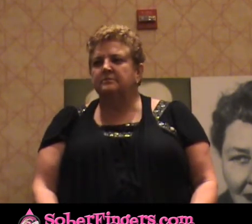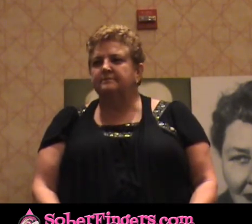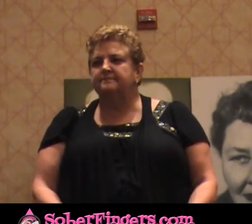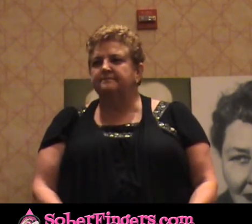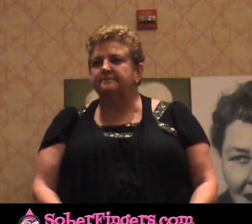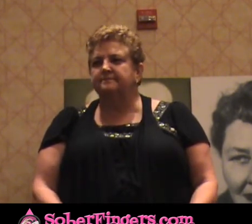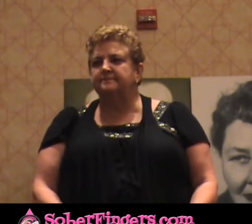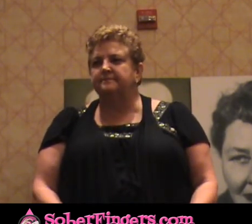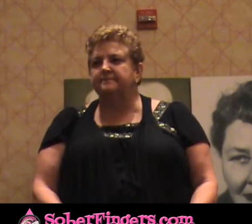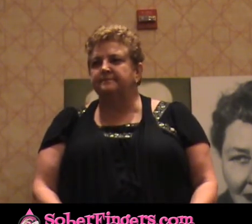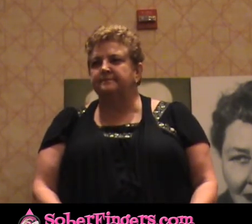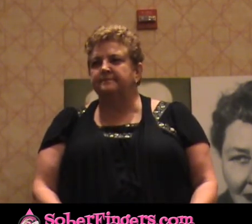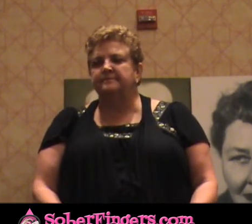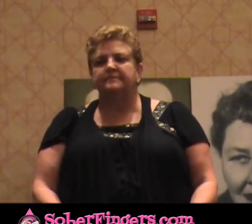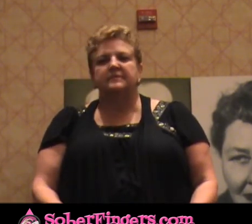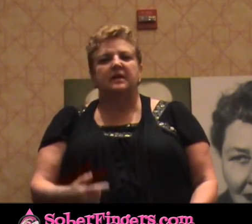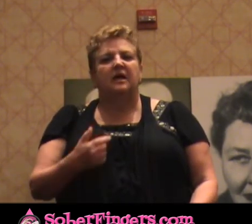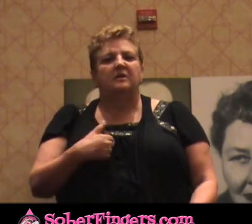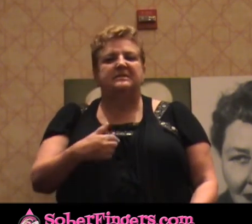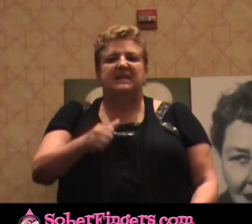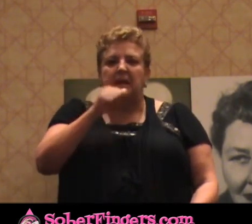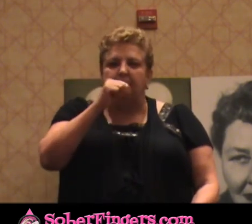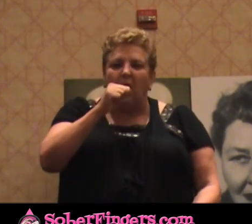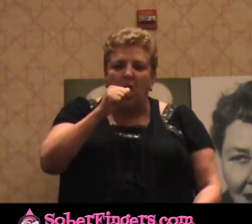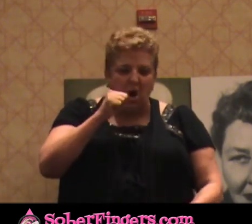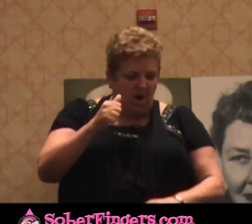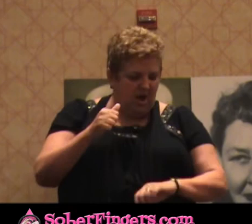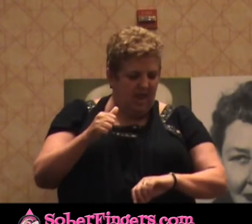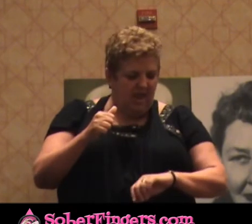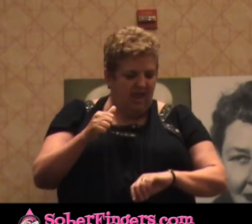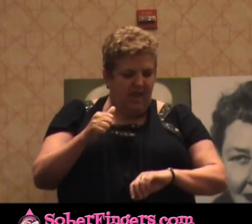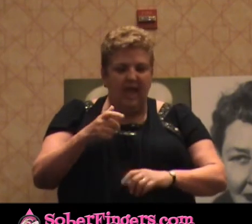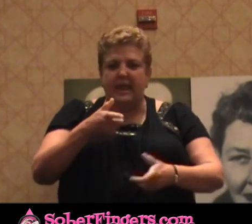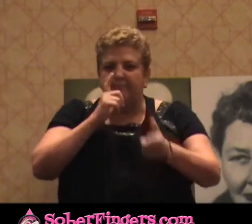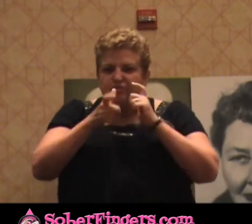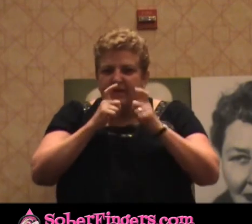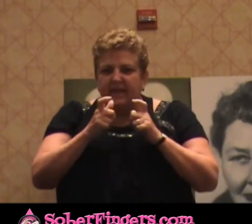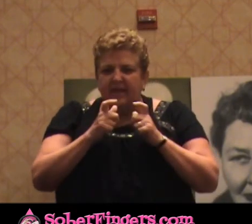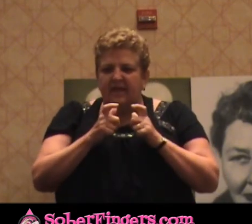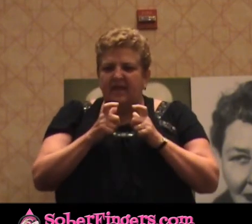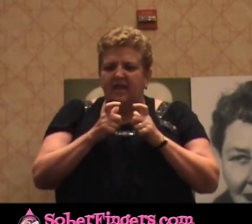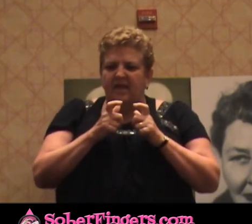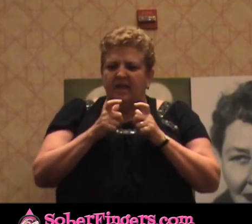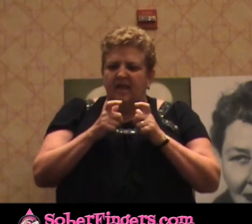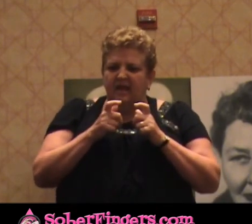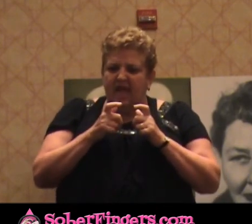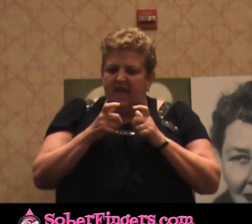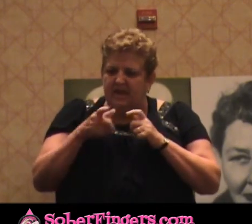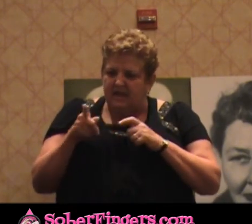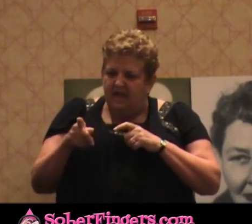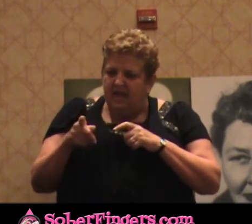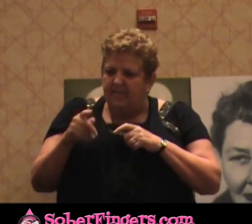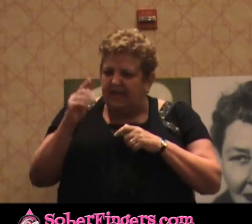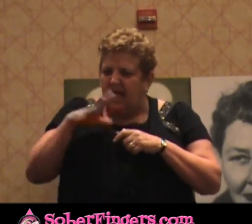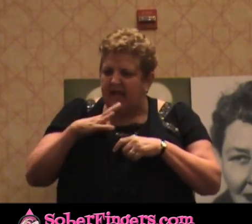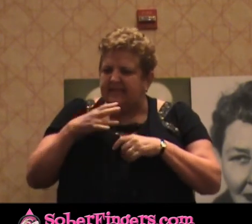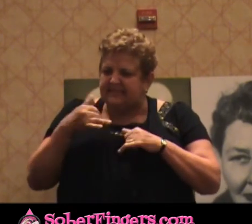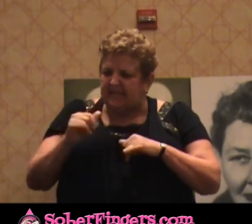I'm at a bar and I'm drinking and this guy is still ugly. And I'm looking at him and I take a drink and he's still ugly. And I know that he shouldn't transform